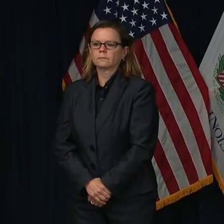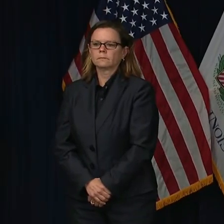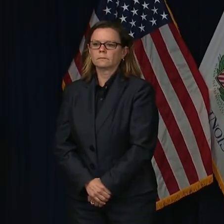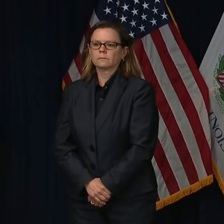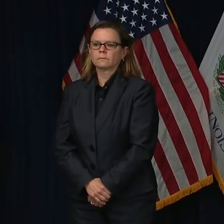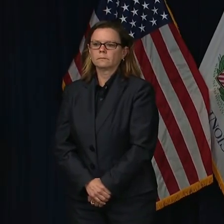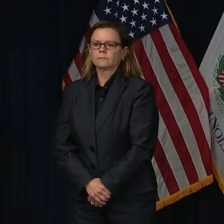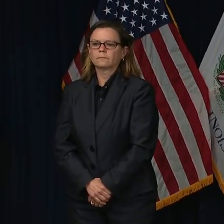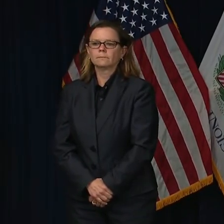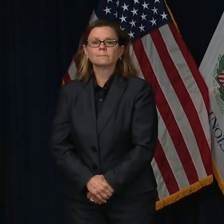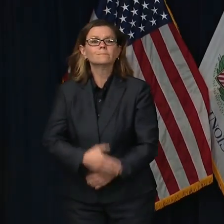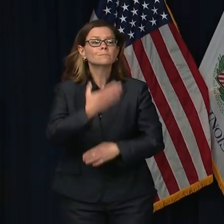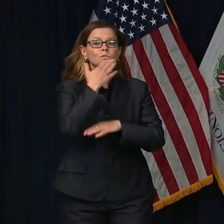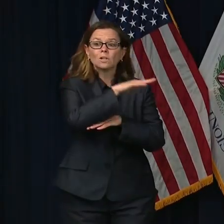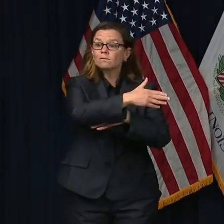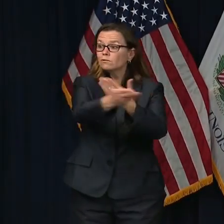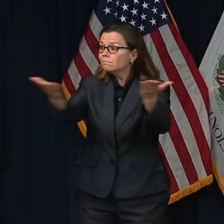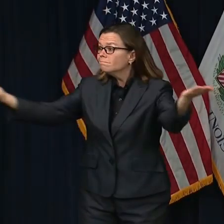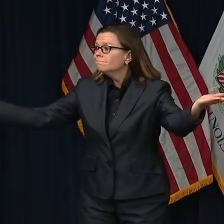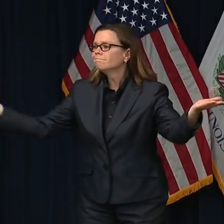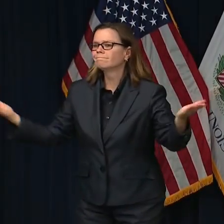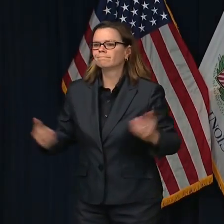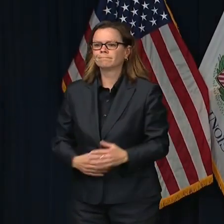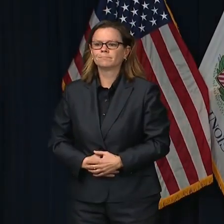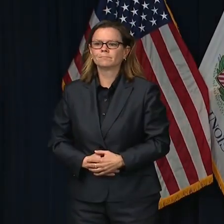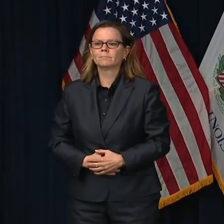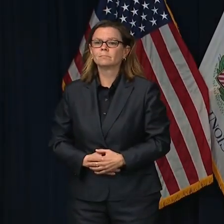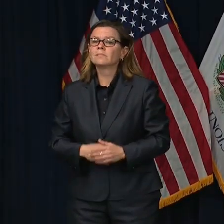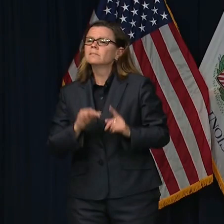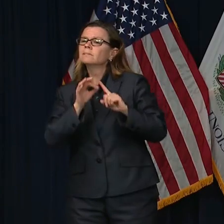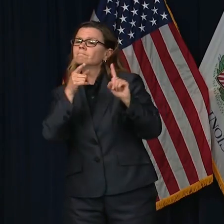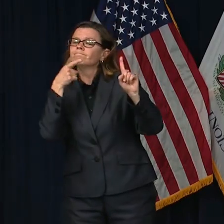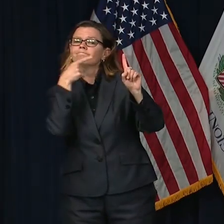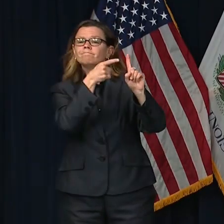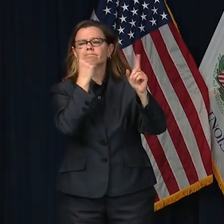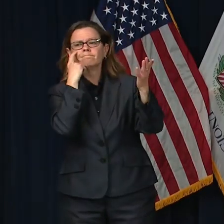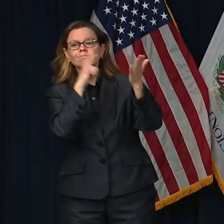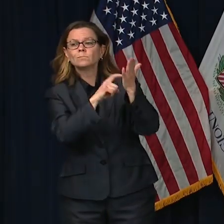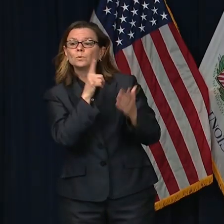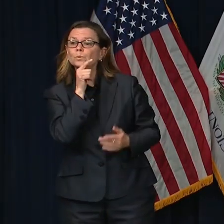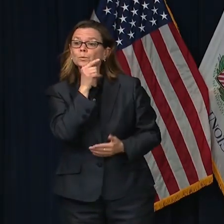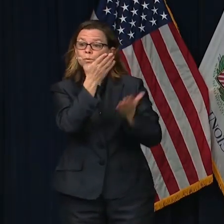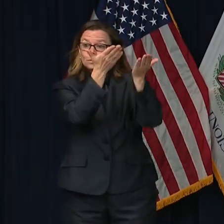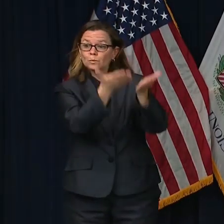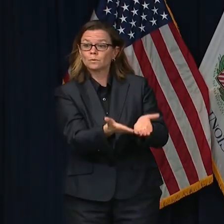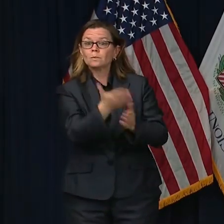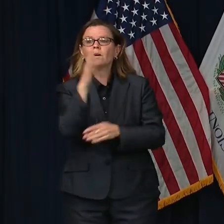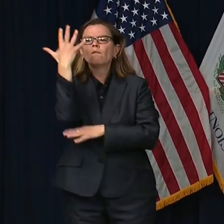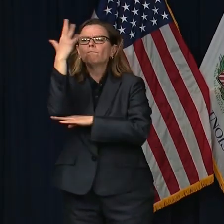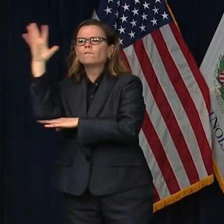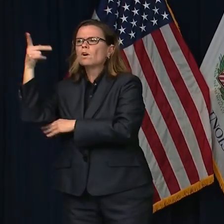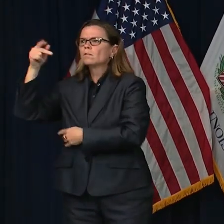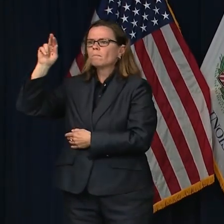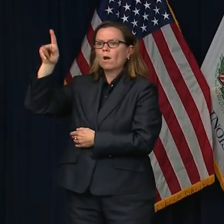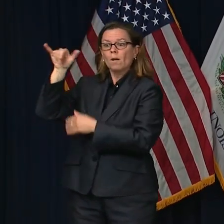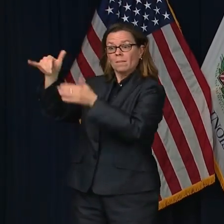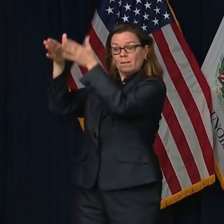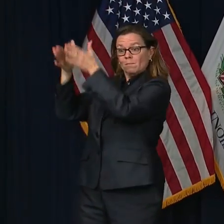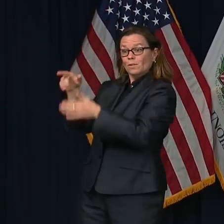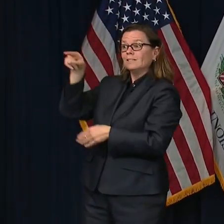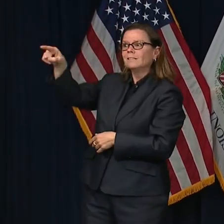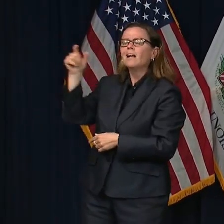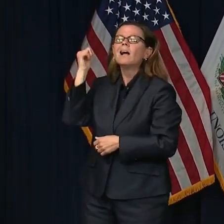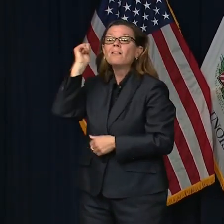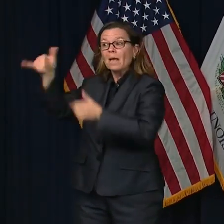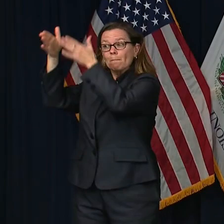Well, good afternoon, everyone, and a special cheers to the Forest Park resident who tweets every day that he has